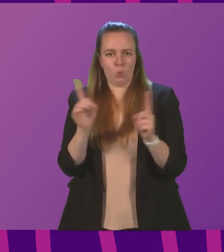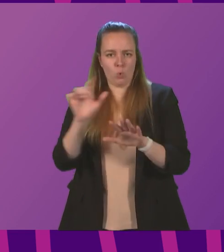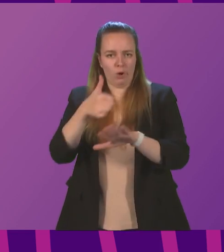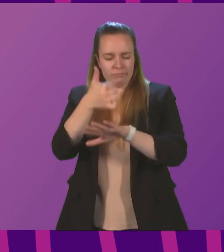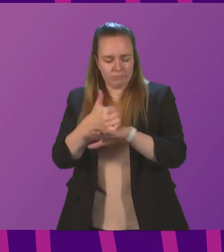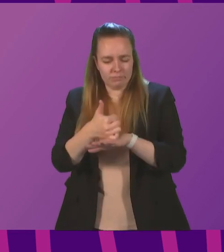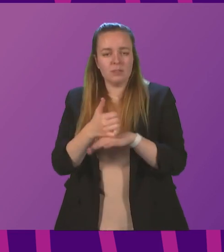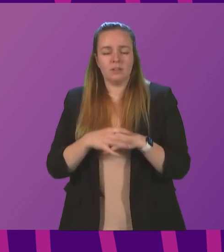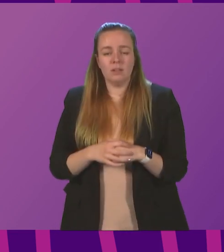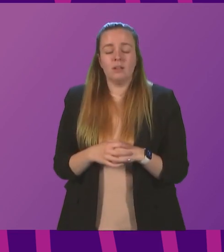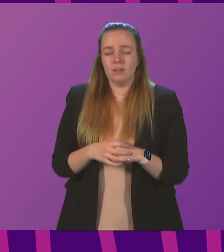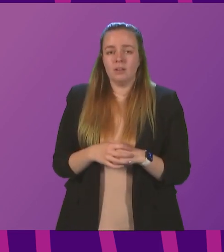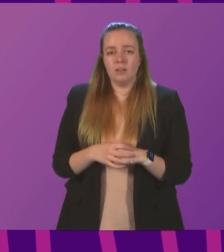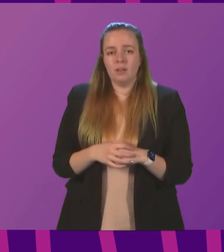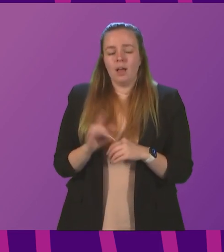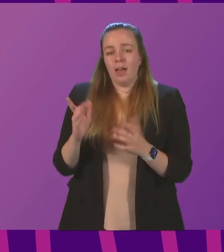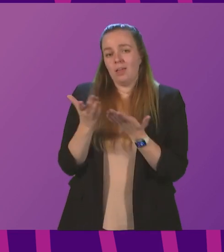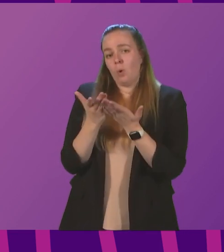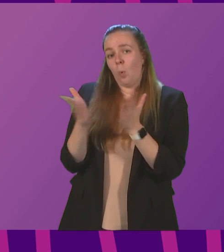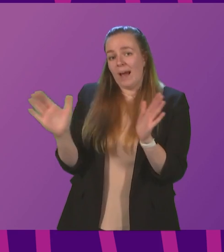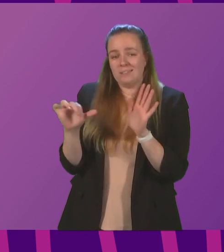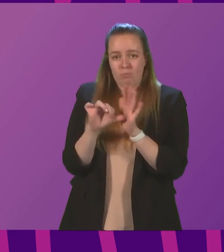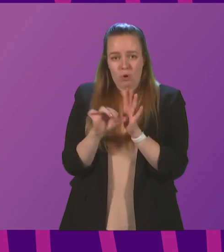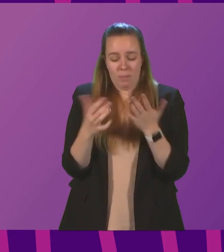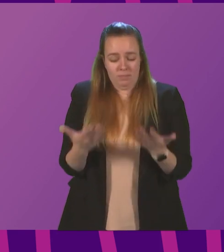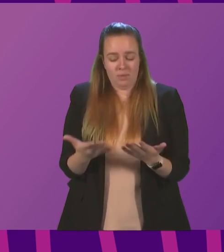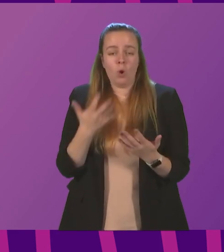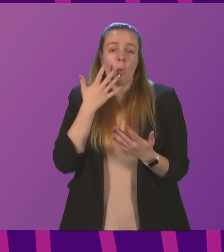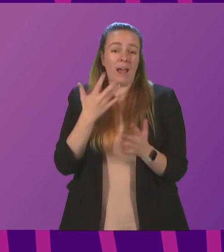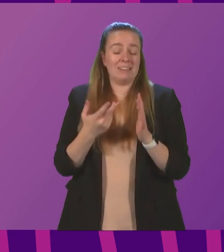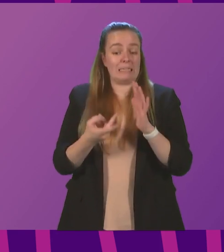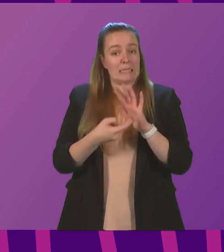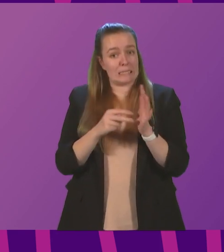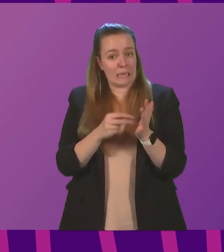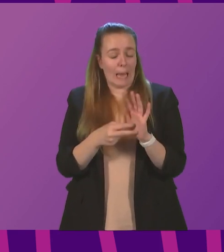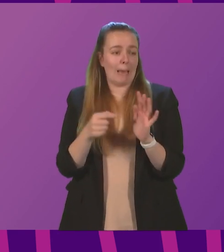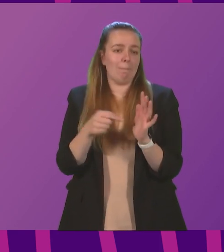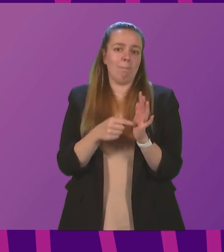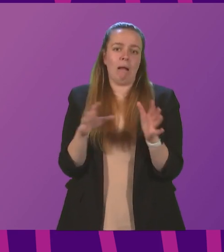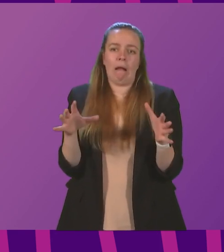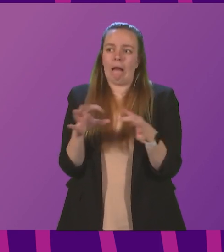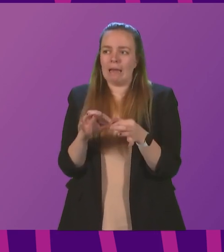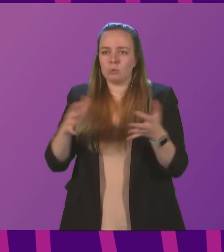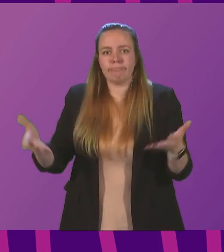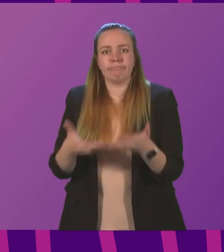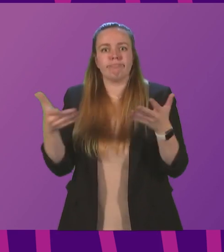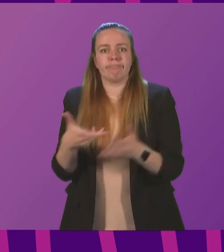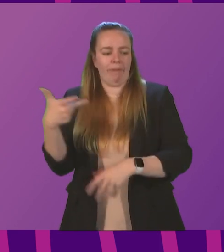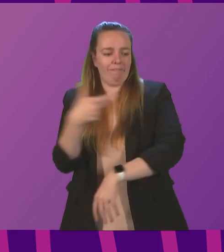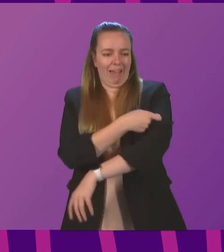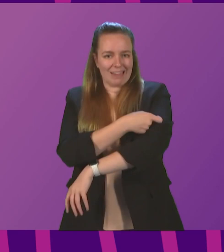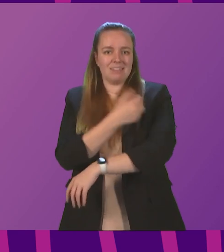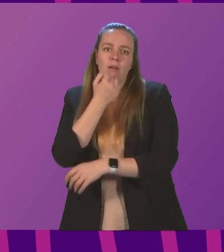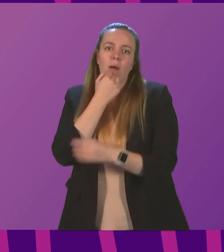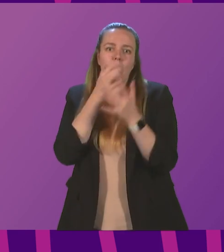And in terms of the wider issue here, when you have a scheme that is partly about driving up vaccination rates,